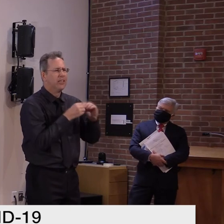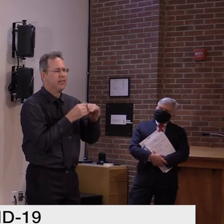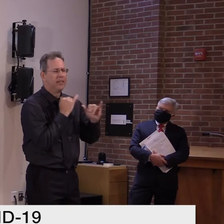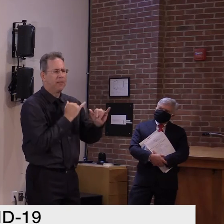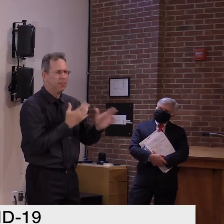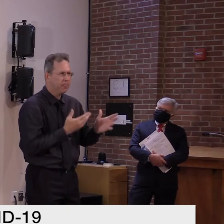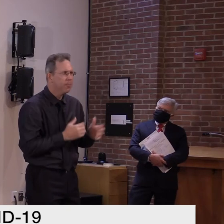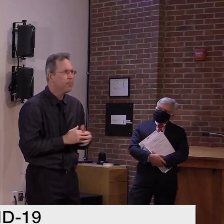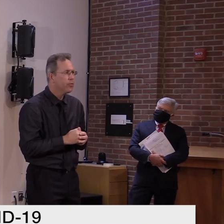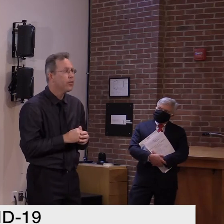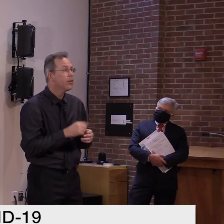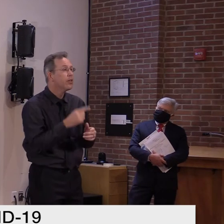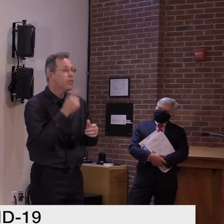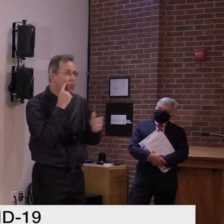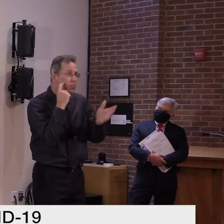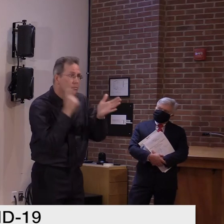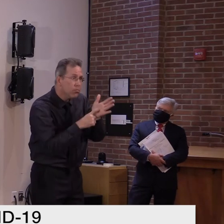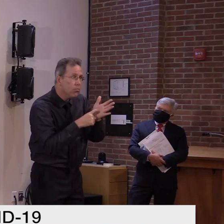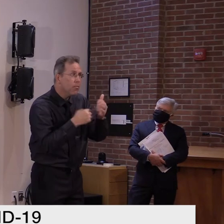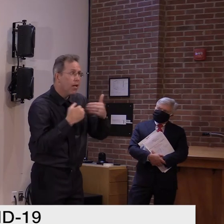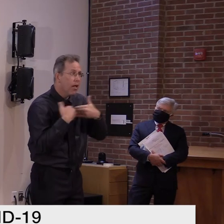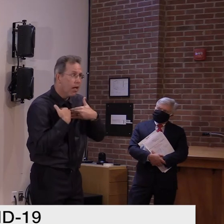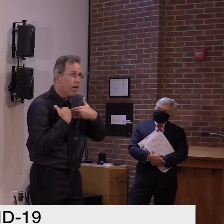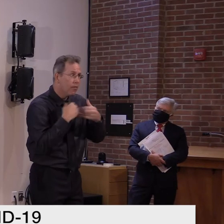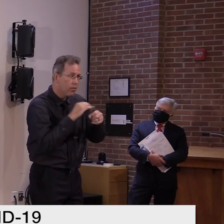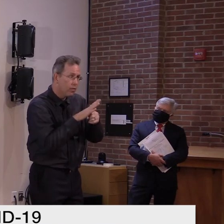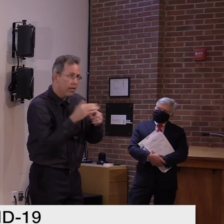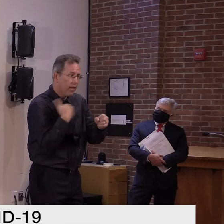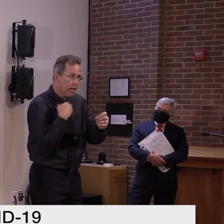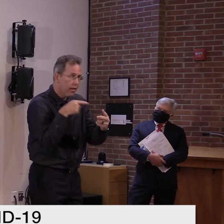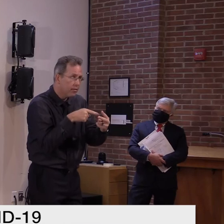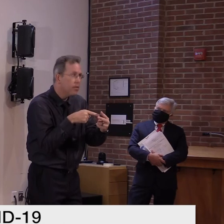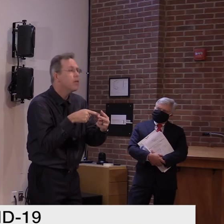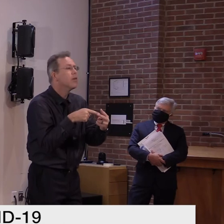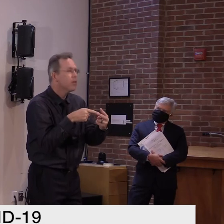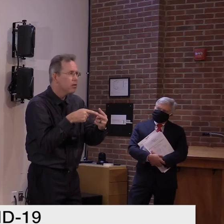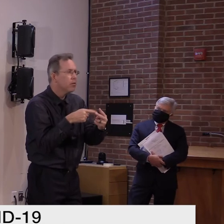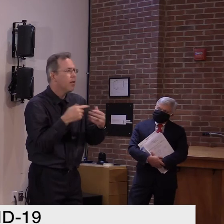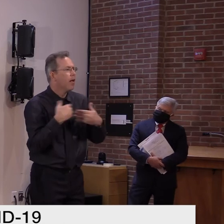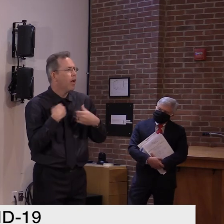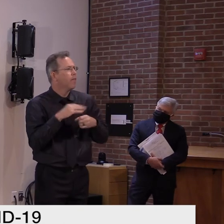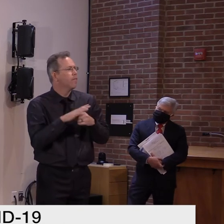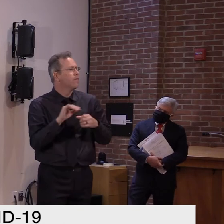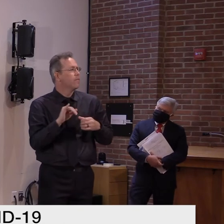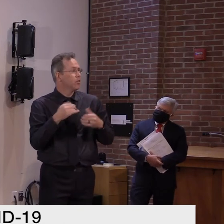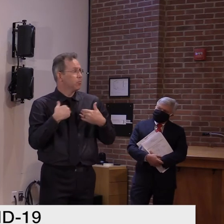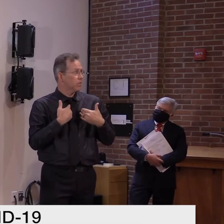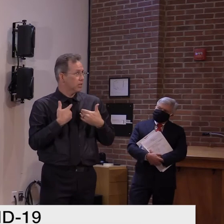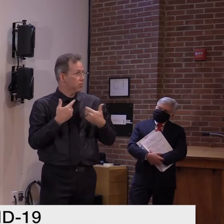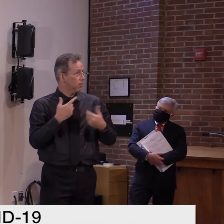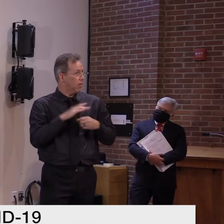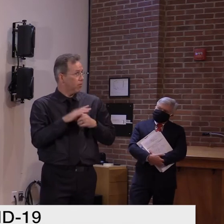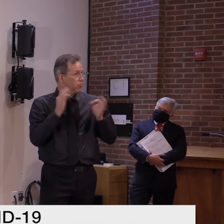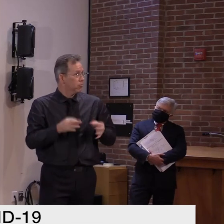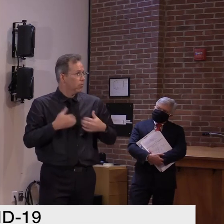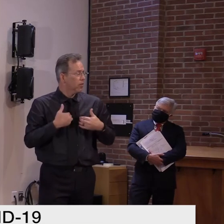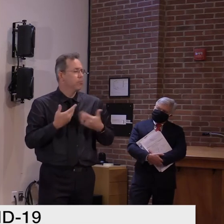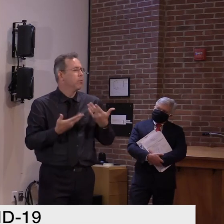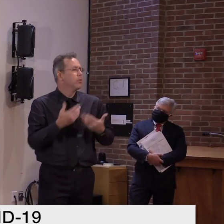person is actively infected. And the way we've learned that is, in this pandemic, there are people who